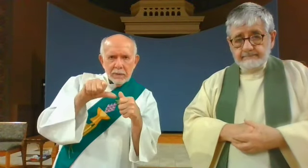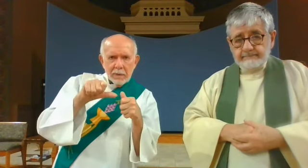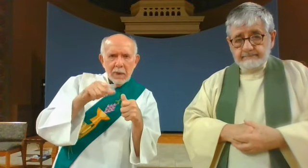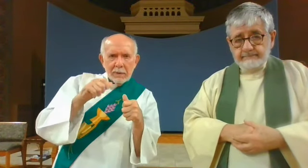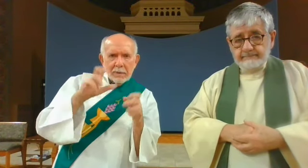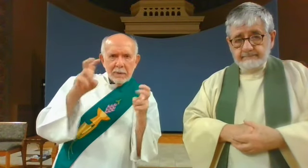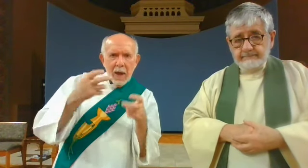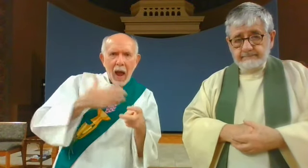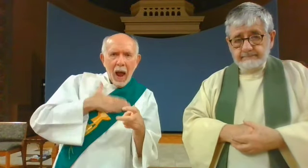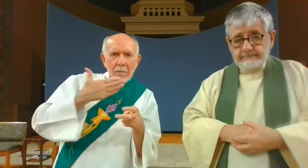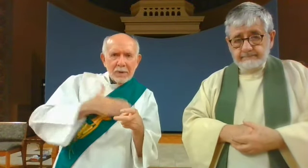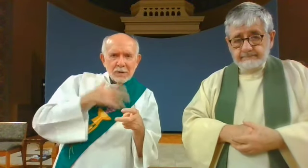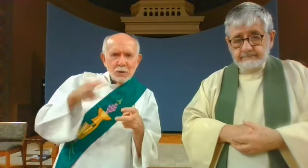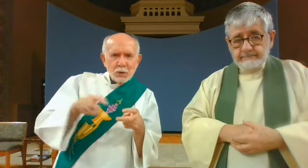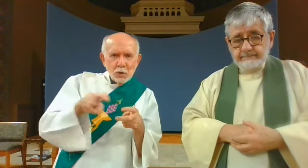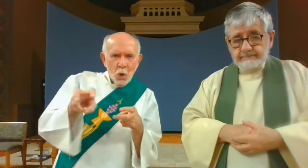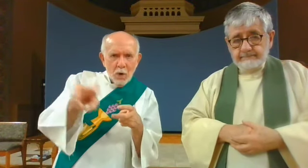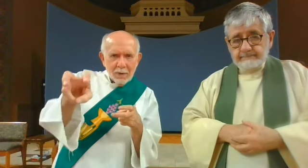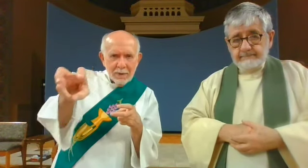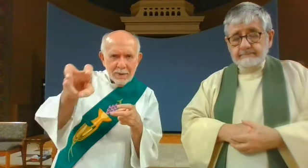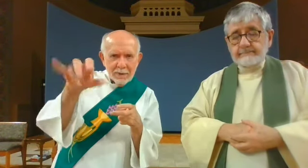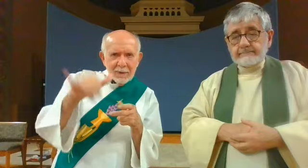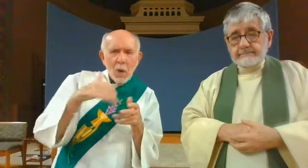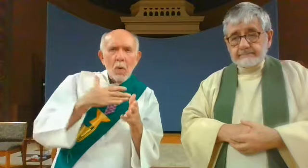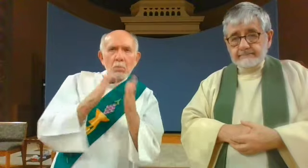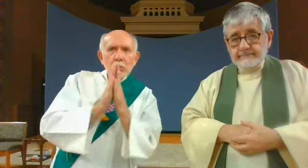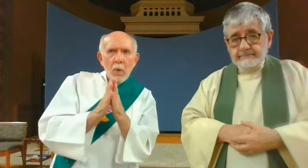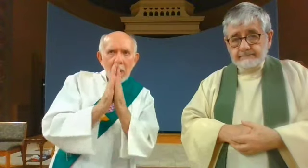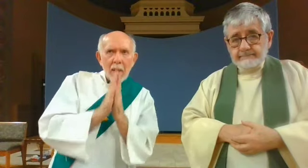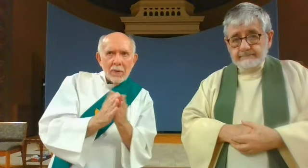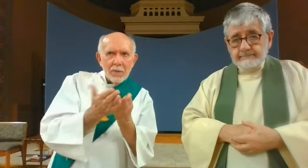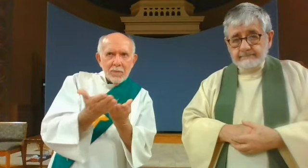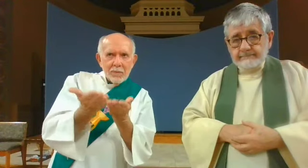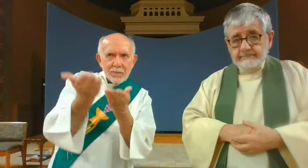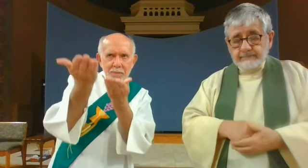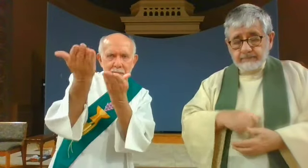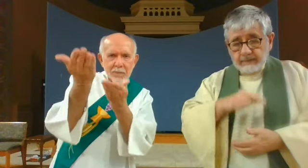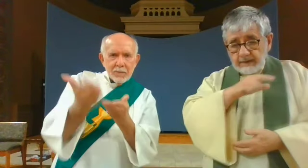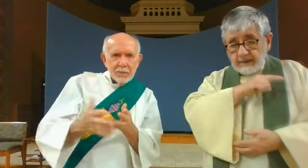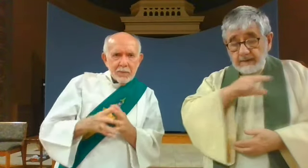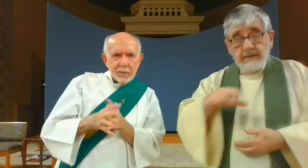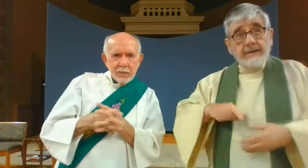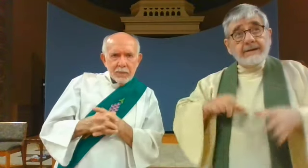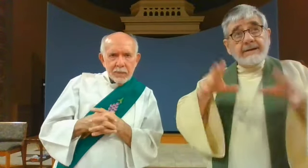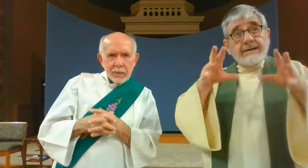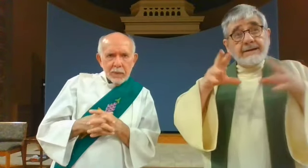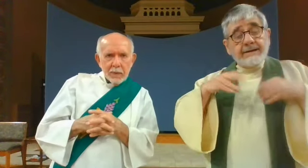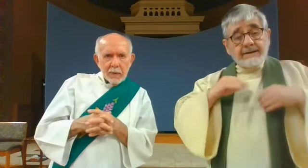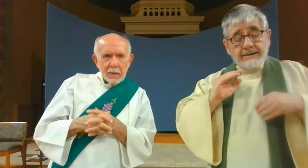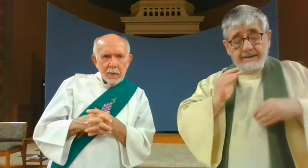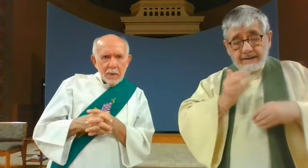around us and send us on our happy journey we pray to the Lord Lord receive our prayer